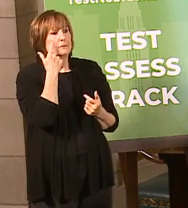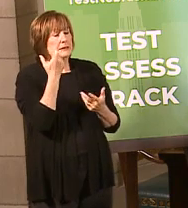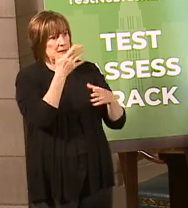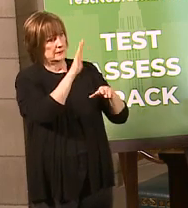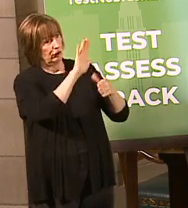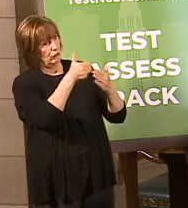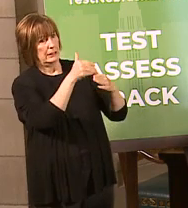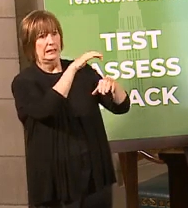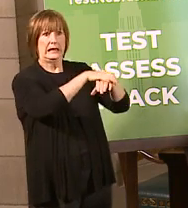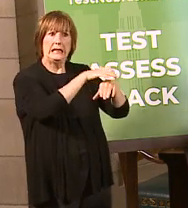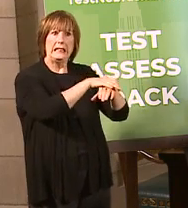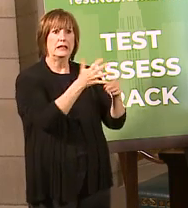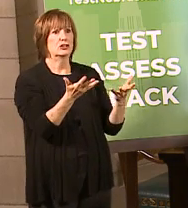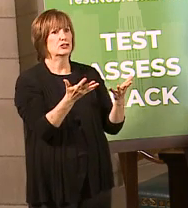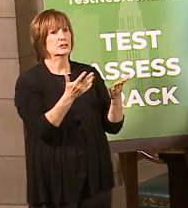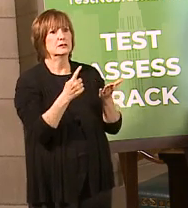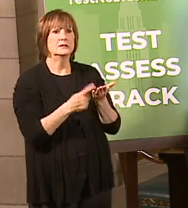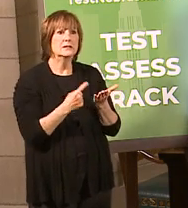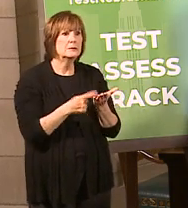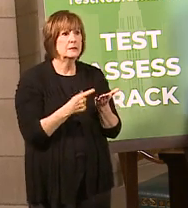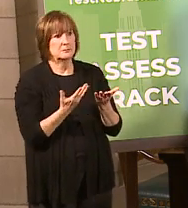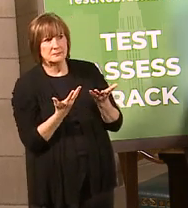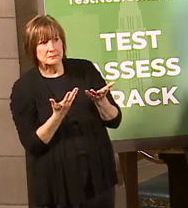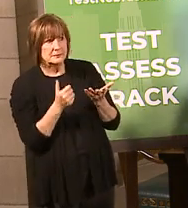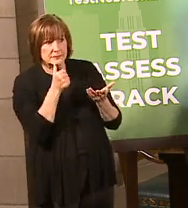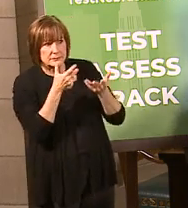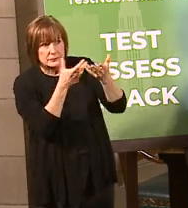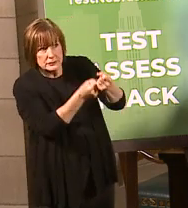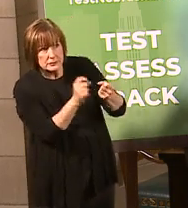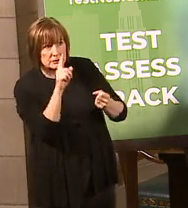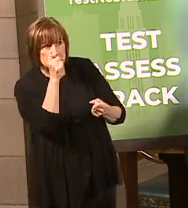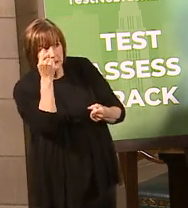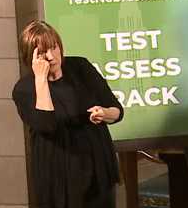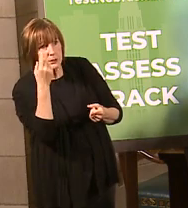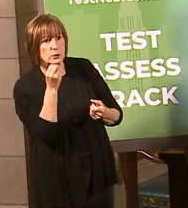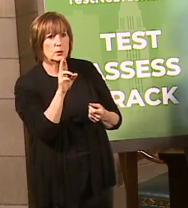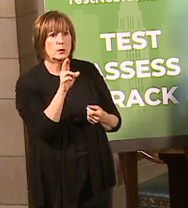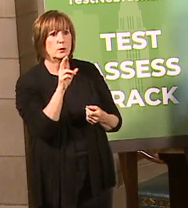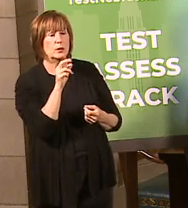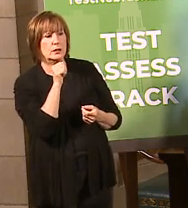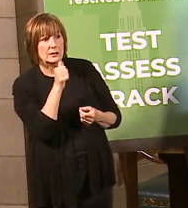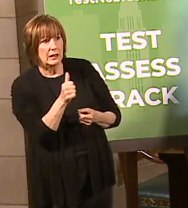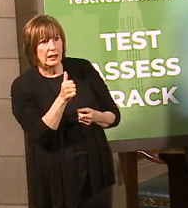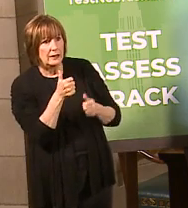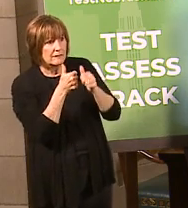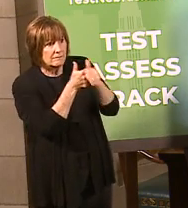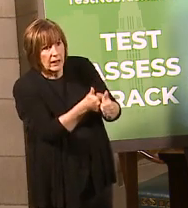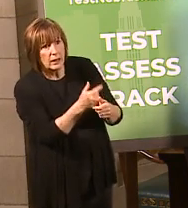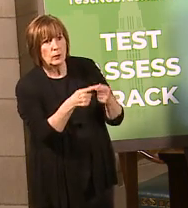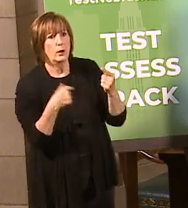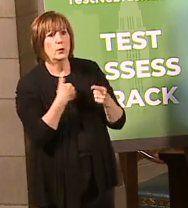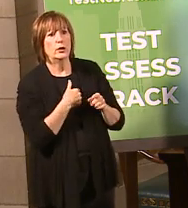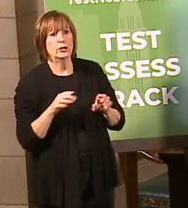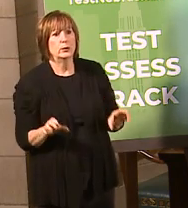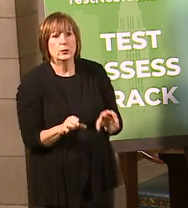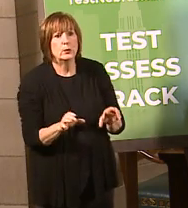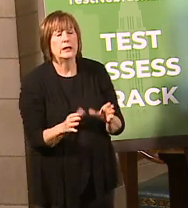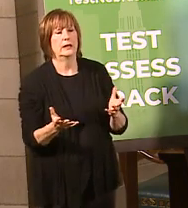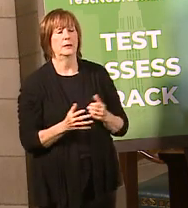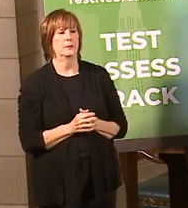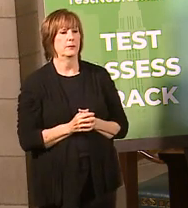There's sometimes just trust for government, so sometimes they're not paying attention to what we're doing in state government or our local public health departments.